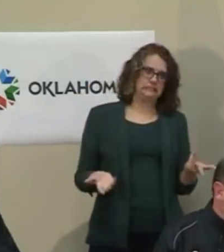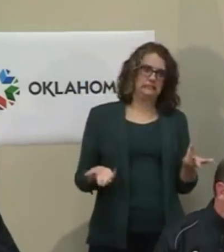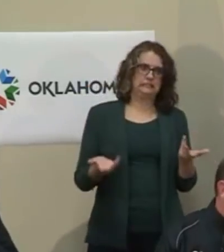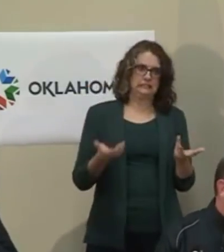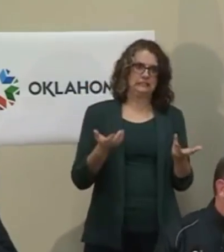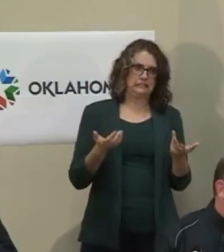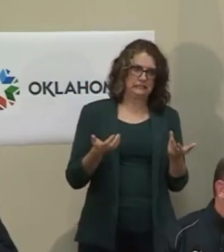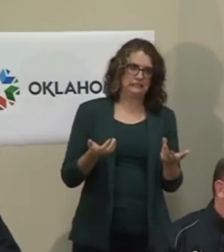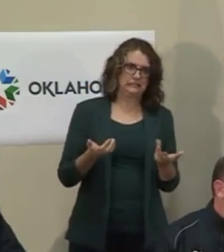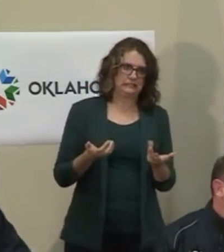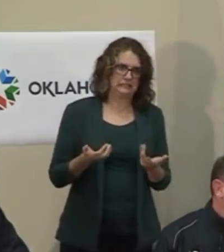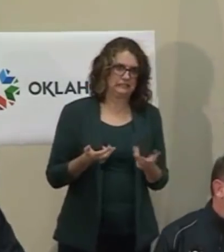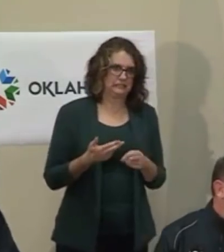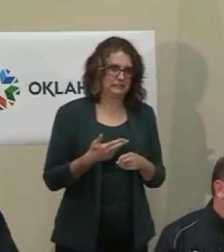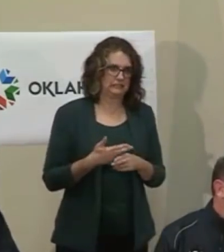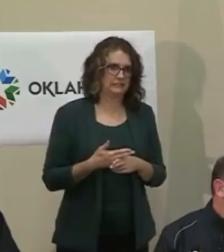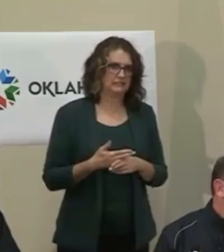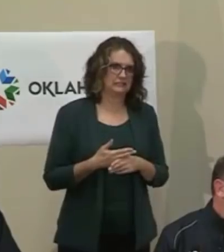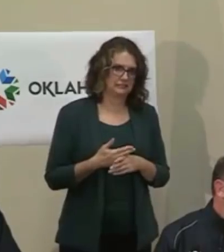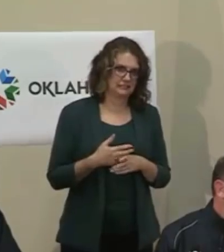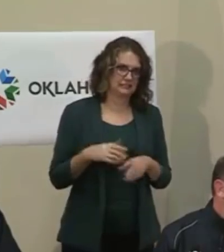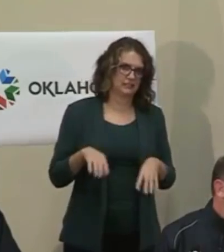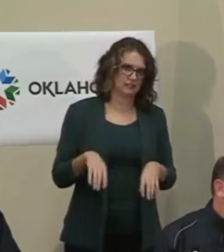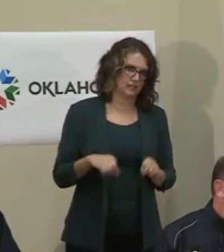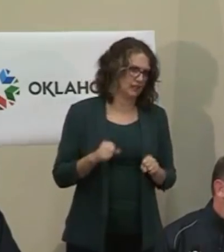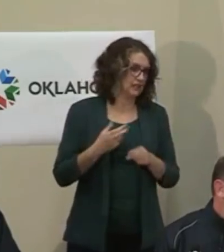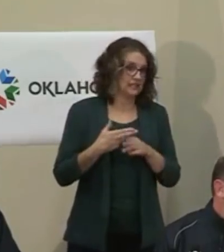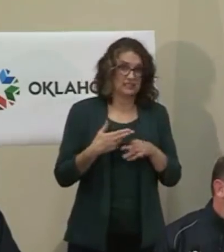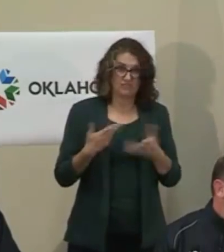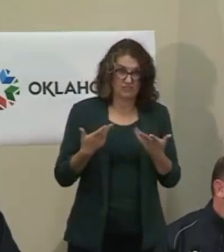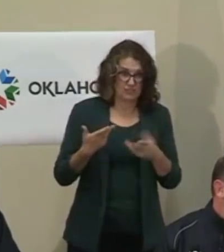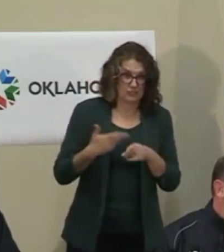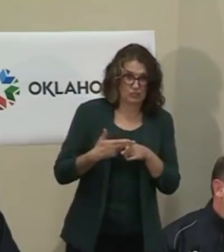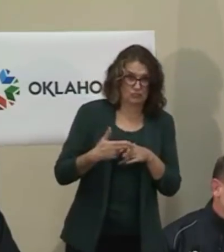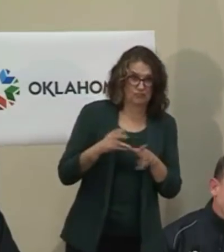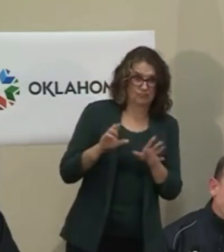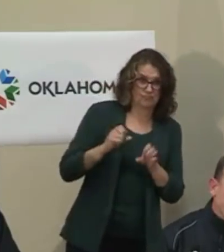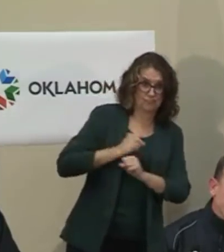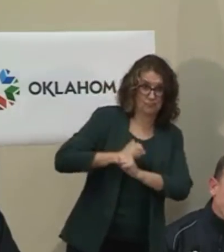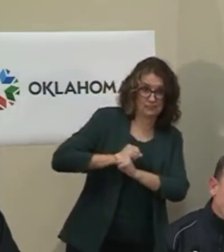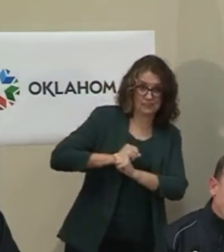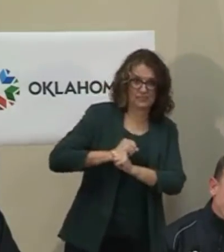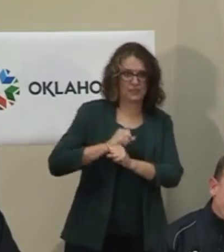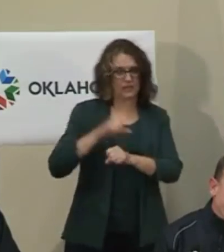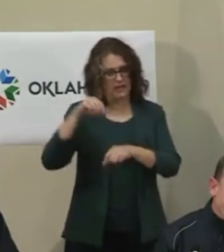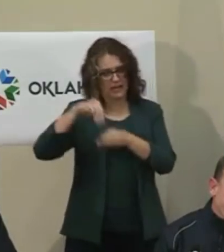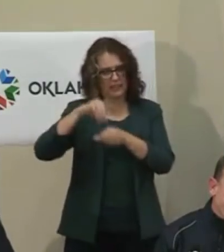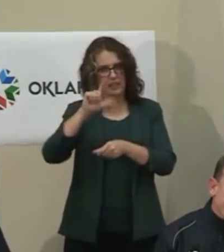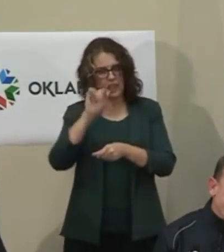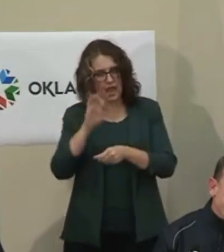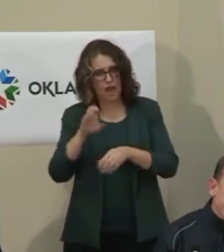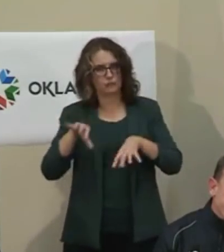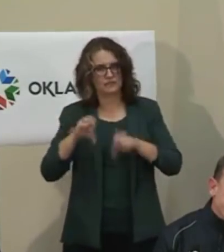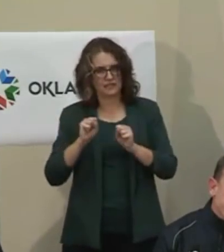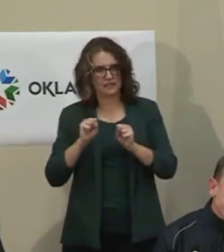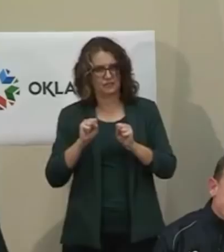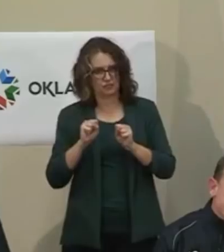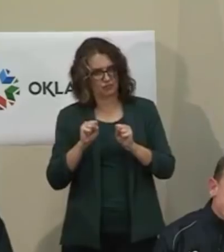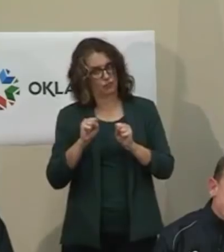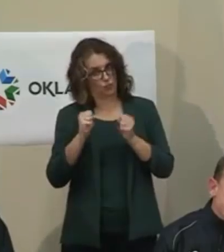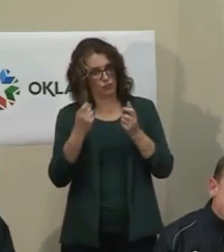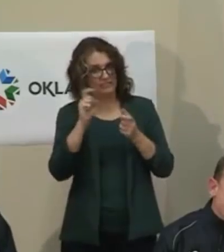labs, it takes longer for us to know, do we need to be utilizing protective equipment? So we want to be very efficient in our use of